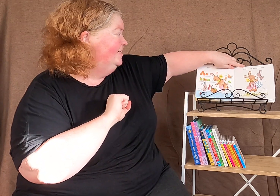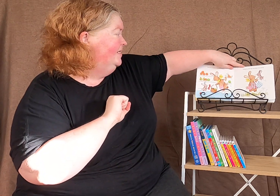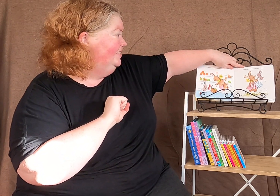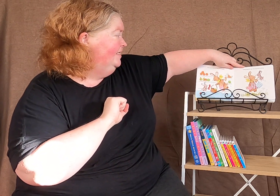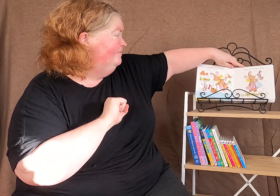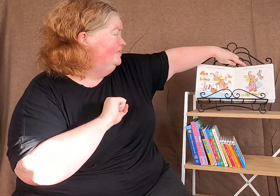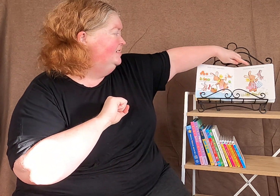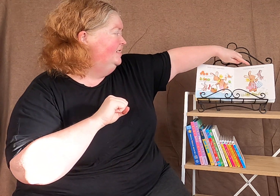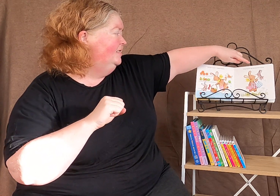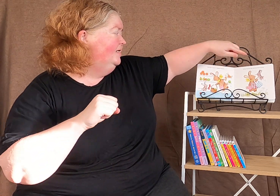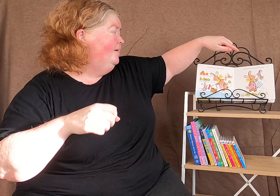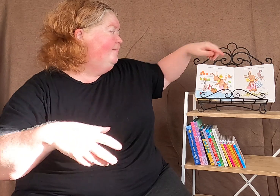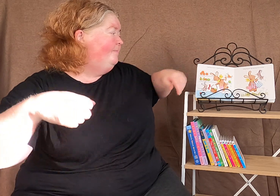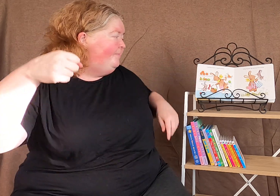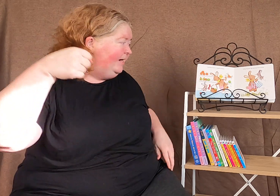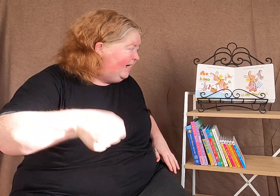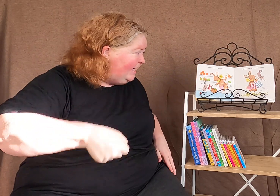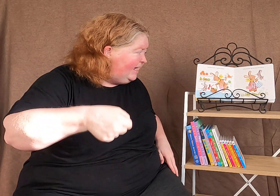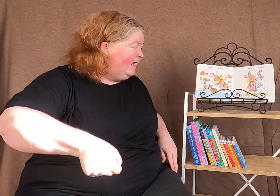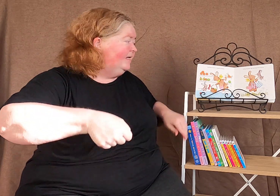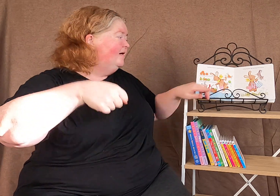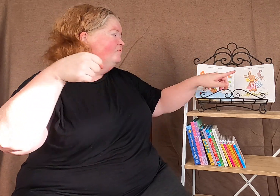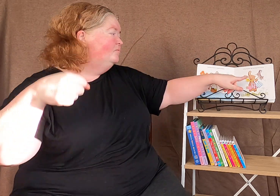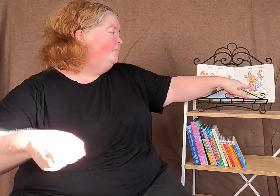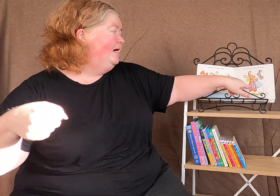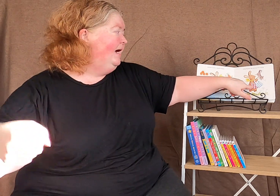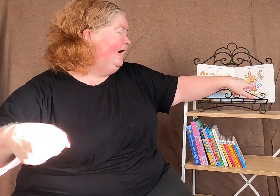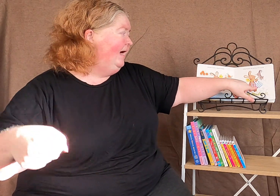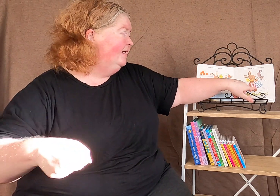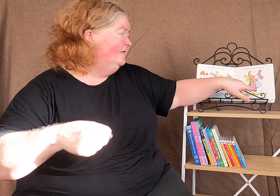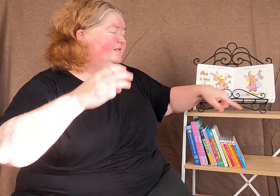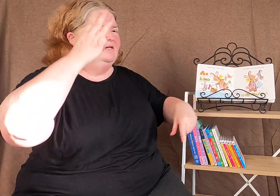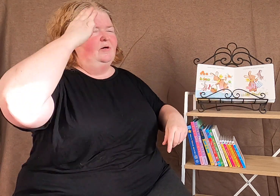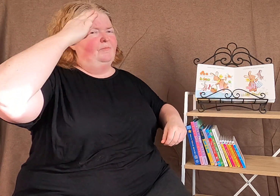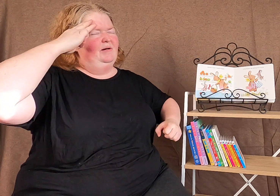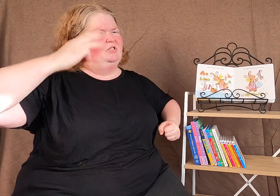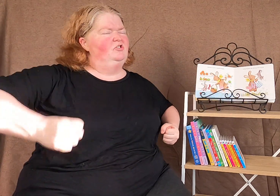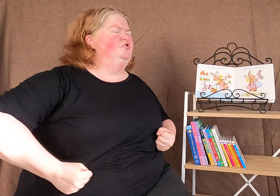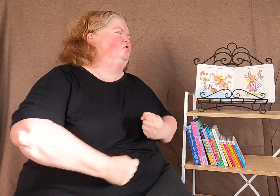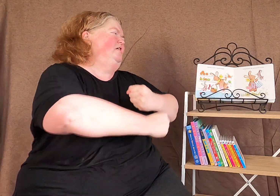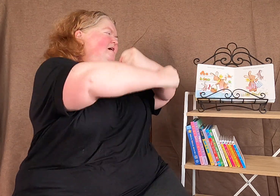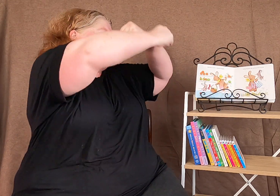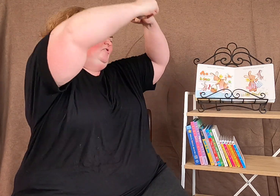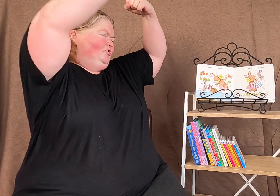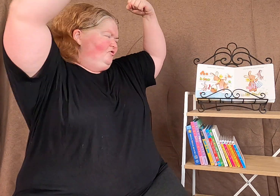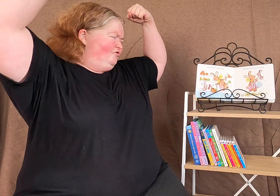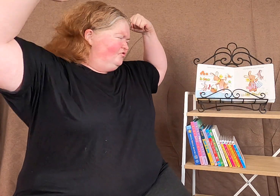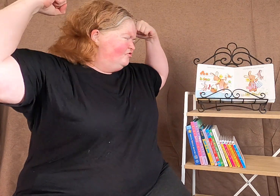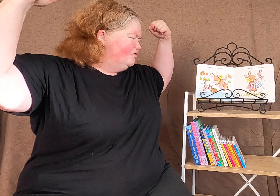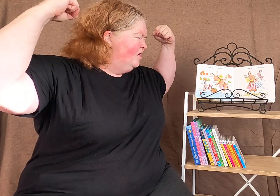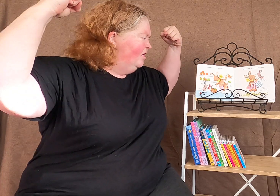Lifting bag after bag. Mummy's so strong.